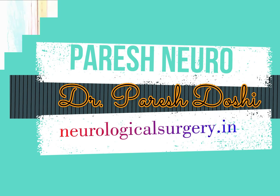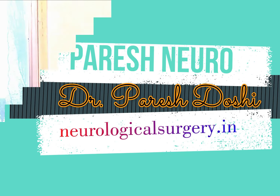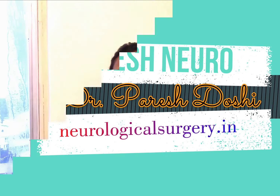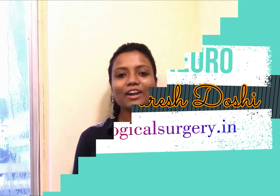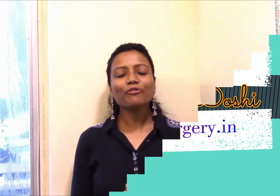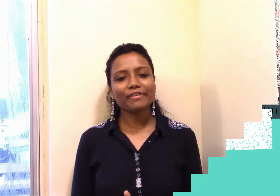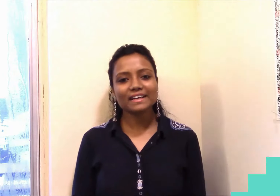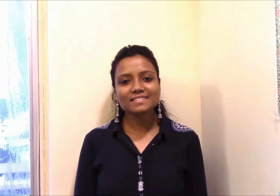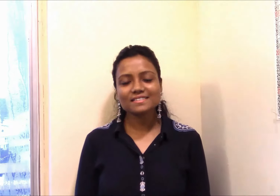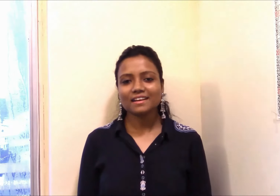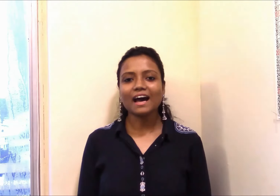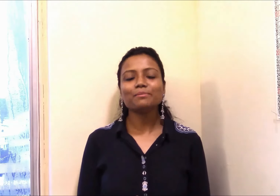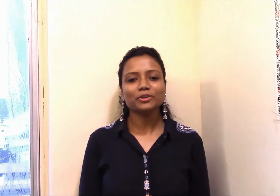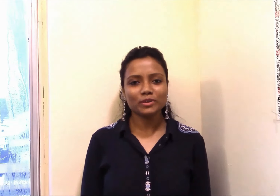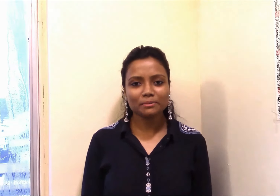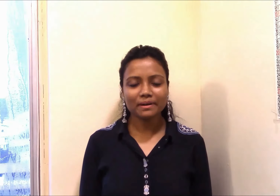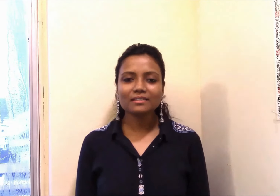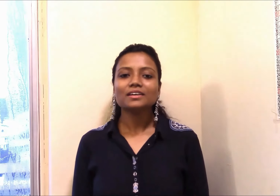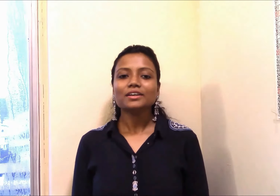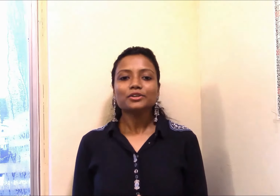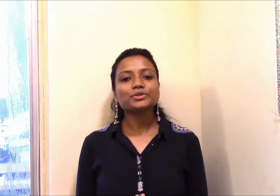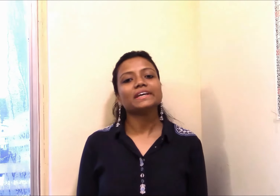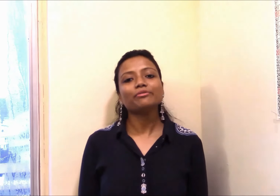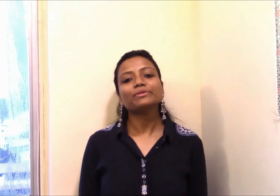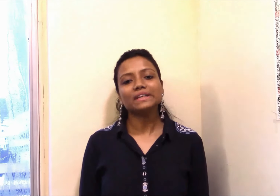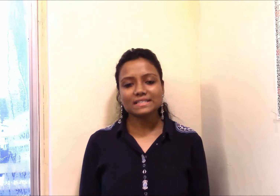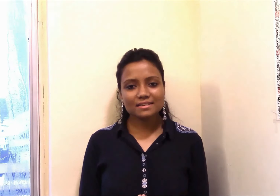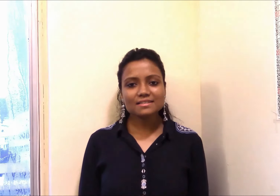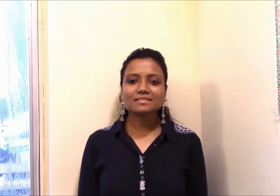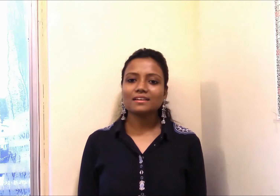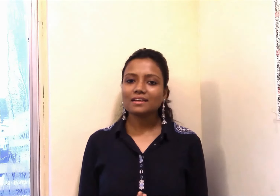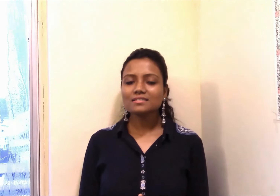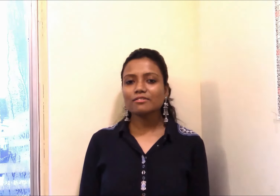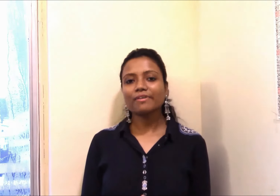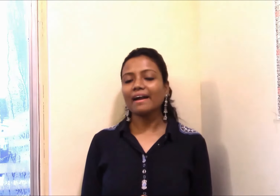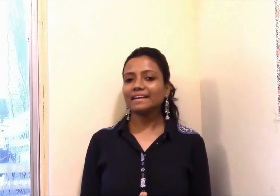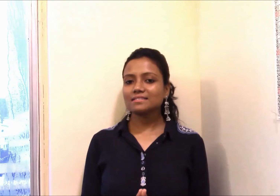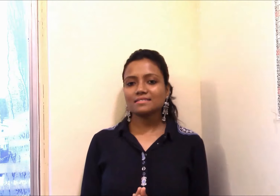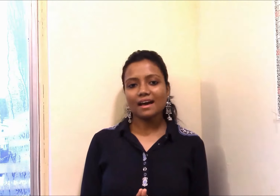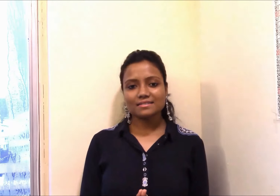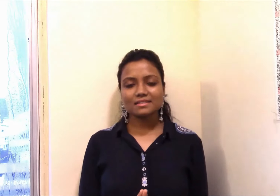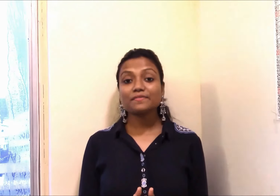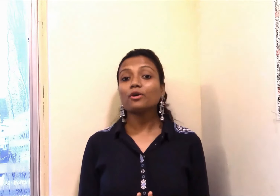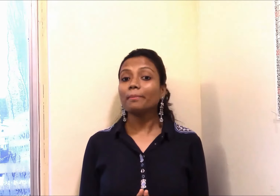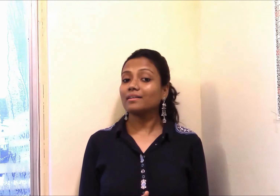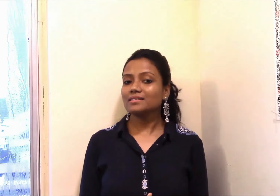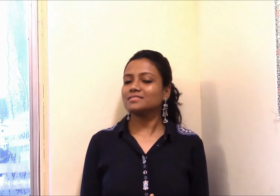Hello friends, I am Anudipa. Today we will discuss the list of hand exercises for Parkinson